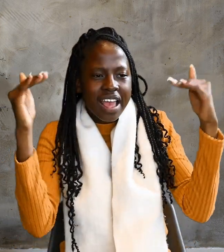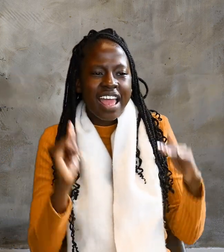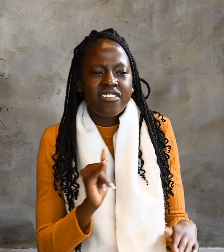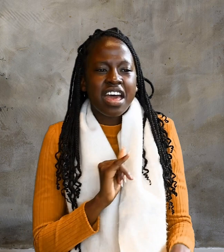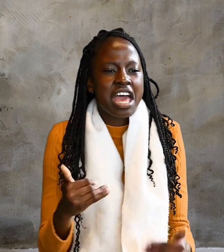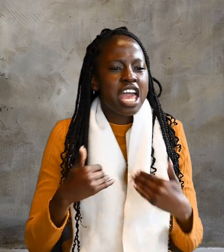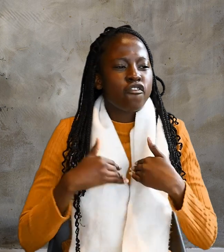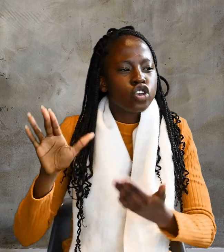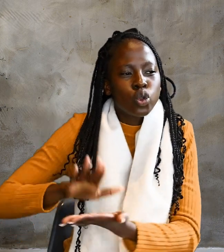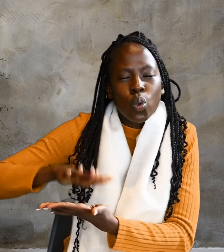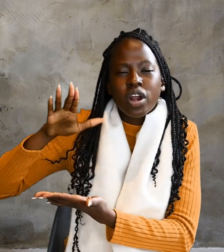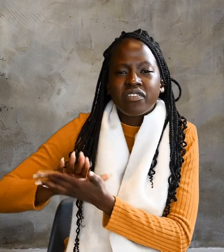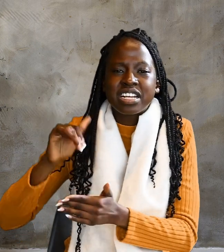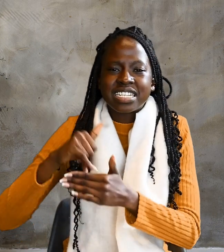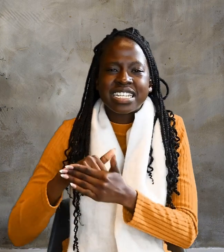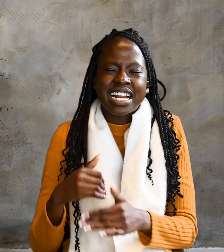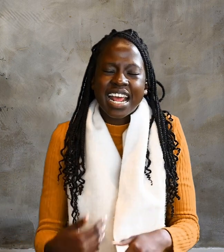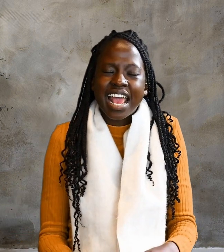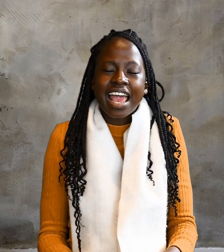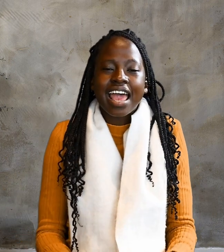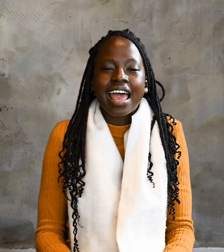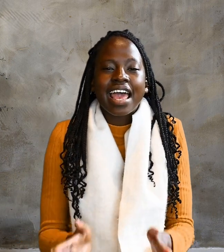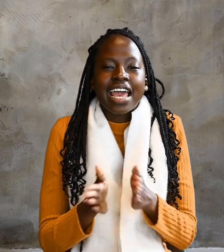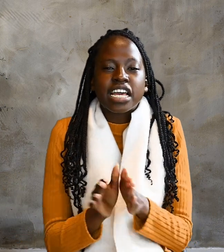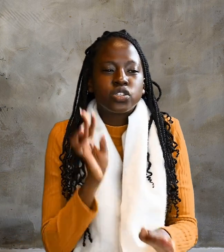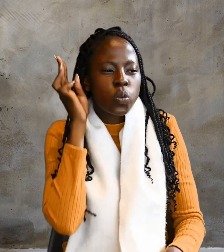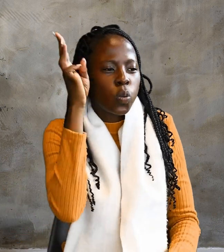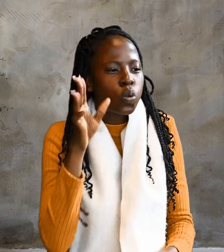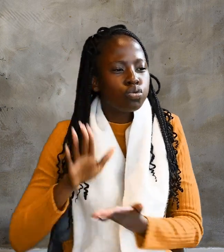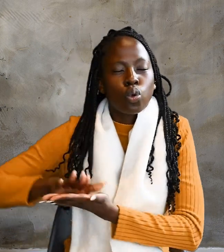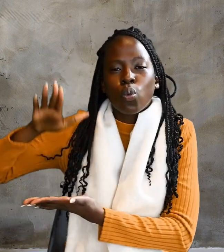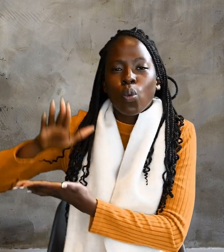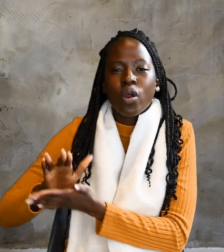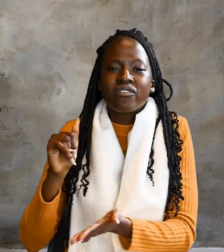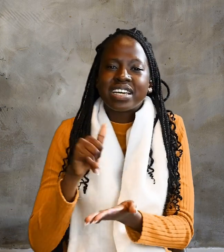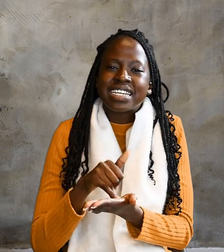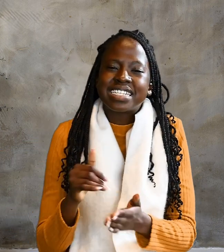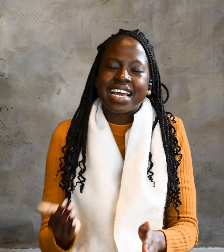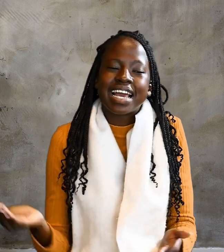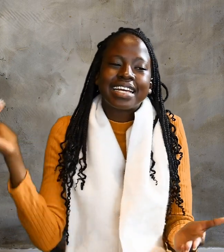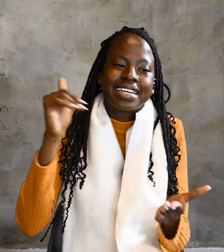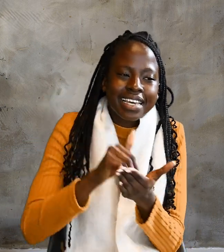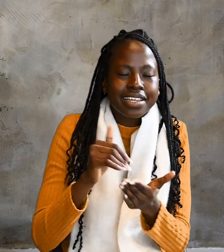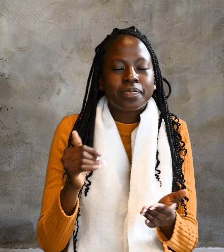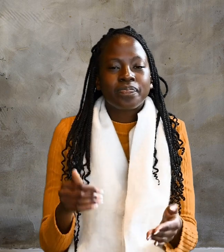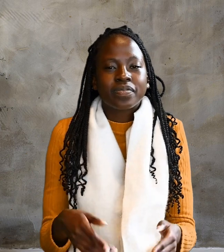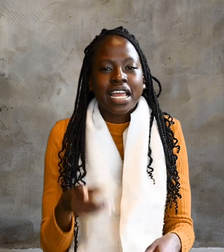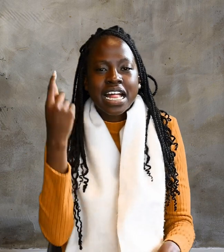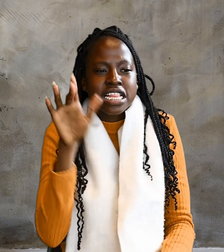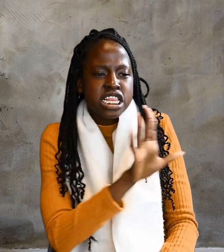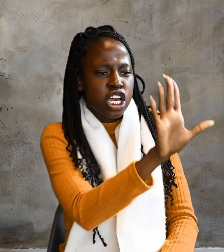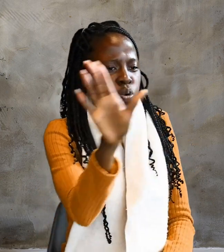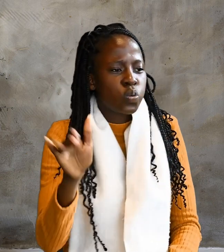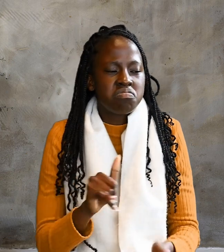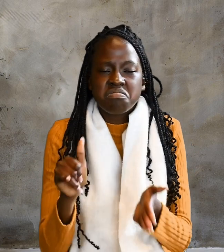I have glorified it, and will glorify it again. The crowd that was there,